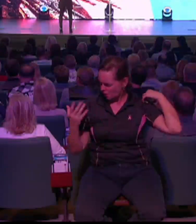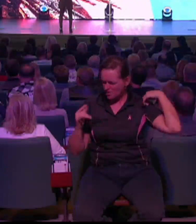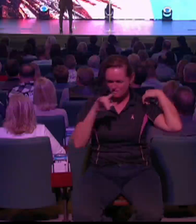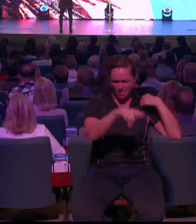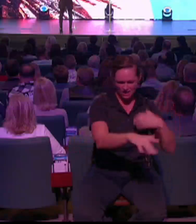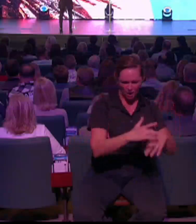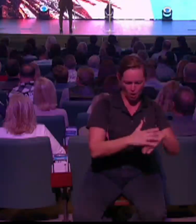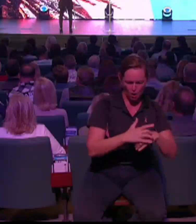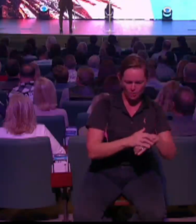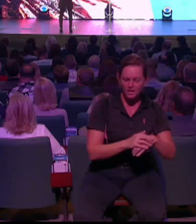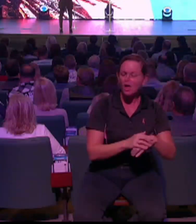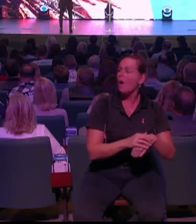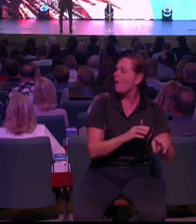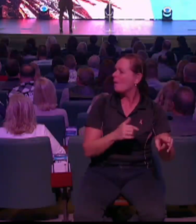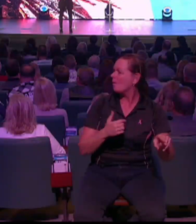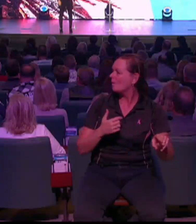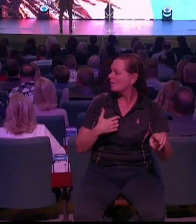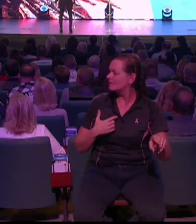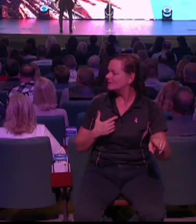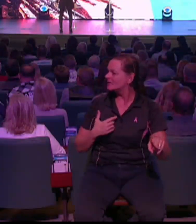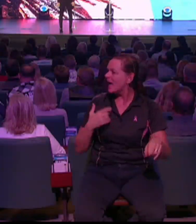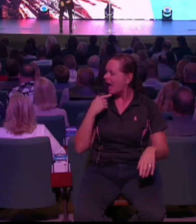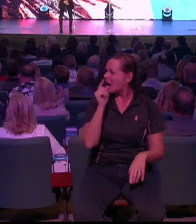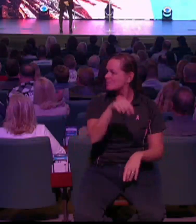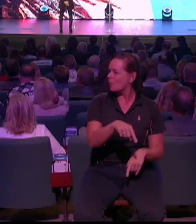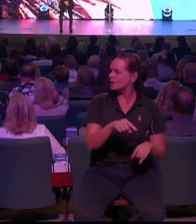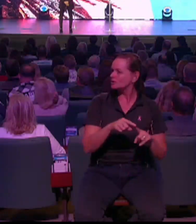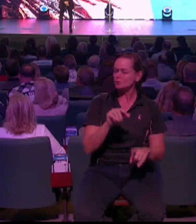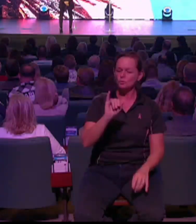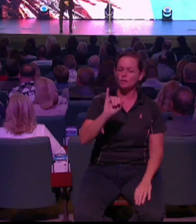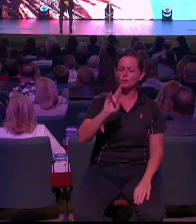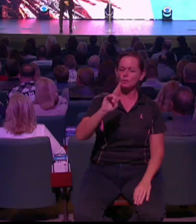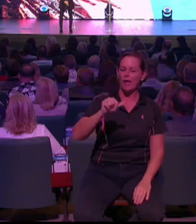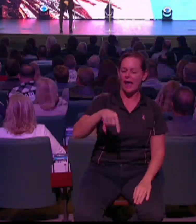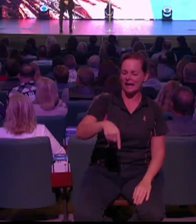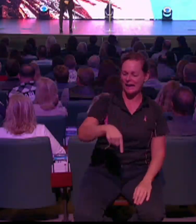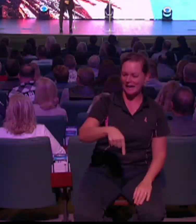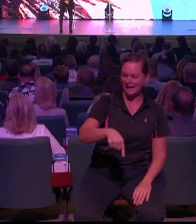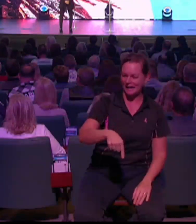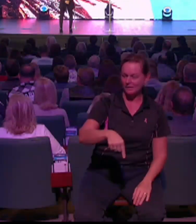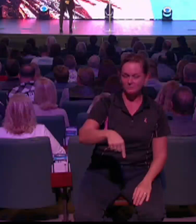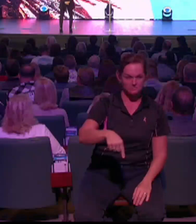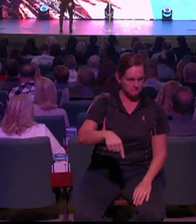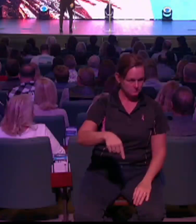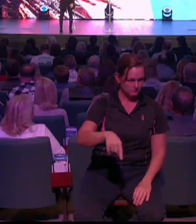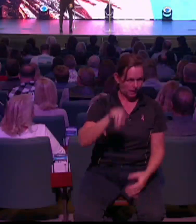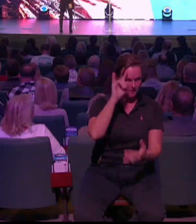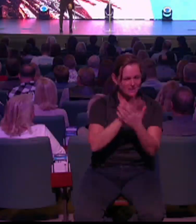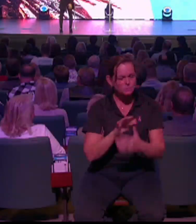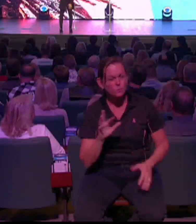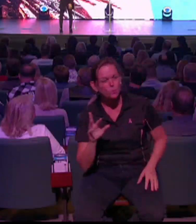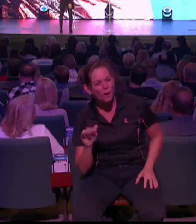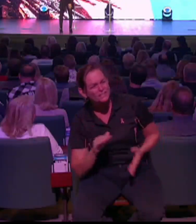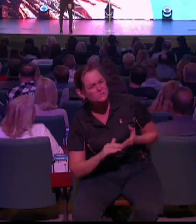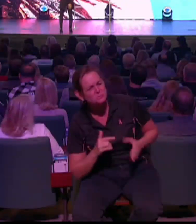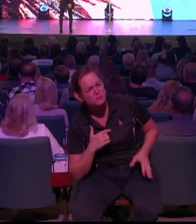oh, did I forget to tell you I'm going to Iraq? He was like, what? You are not going to Iraq.